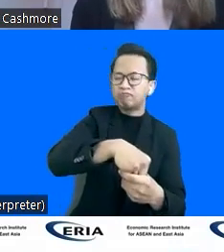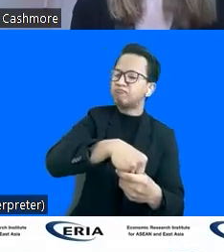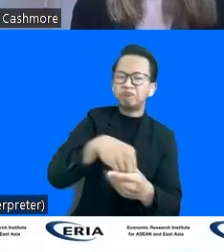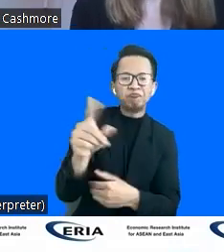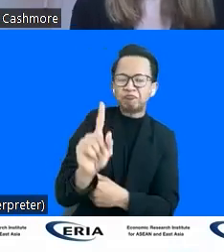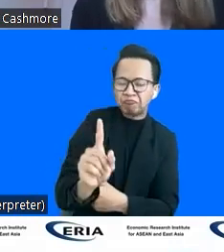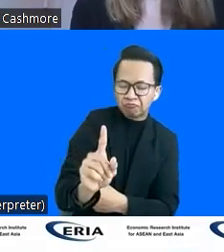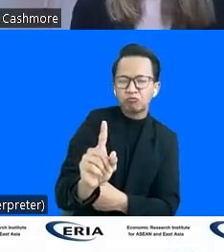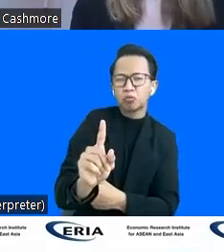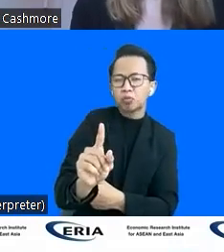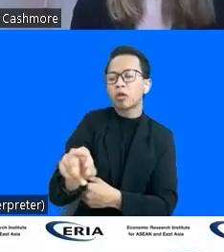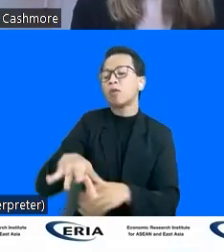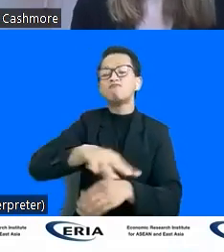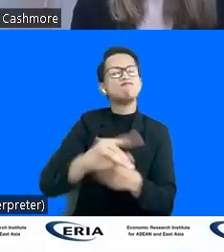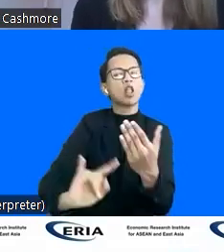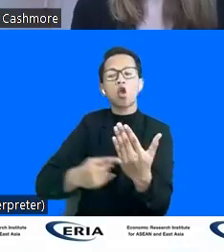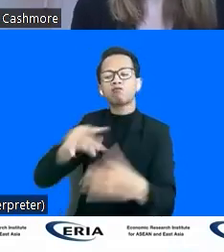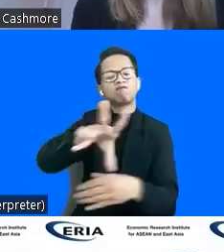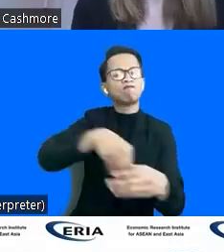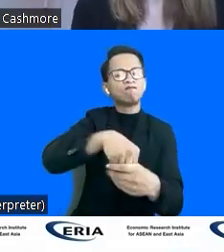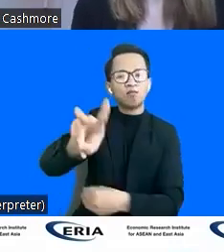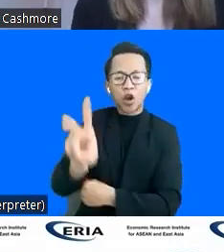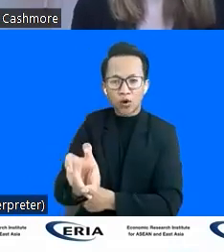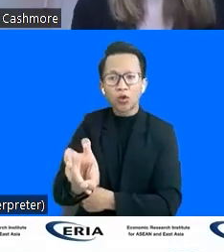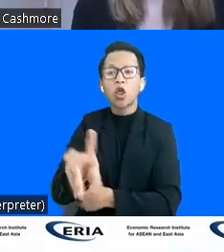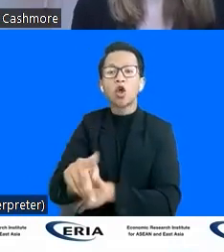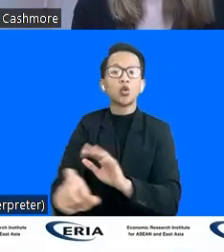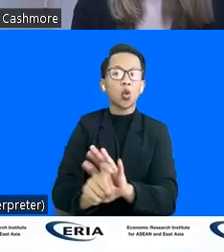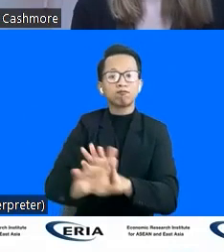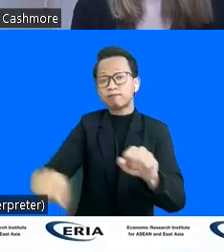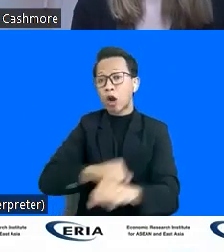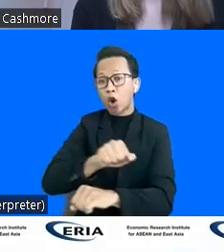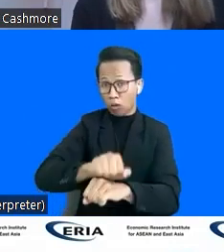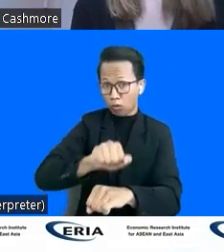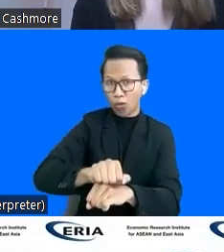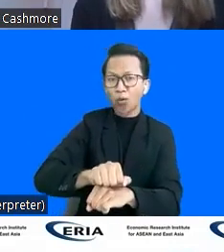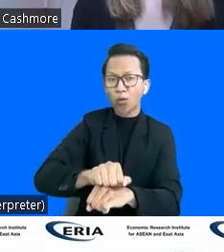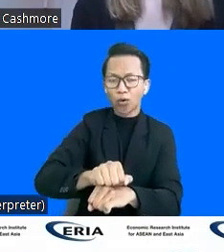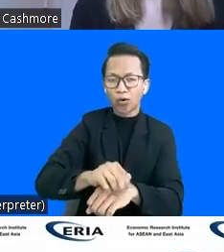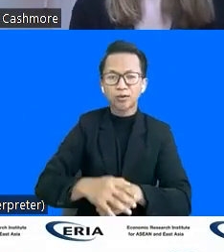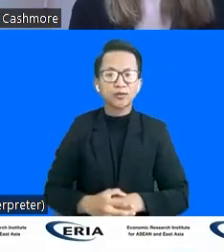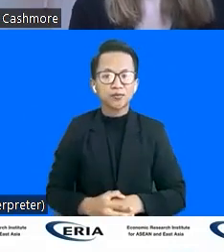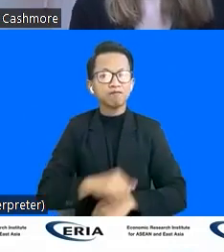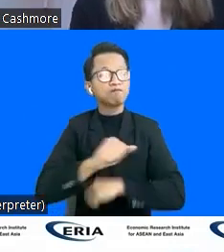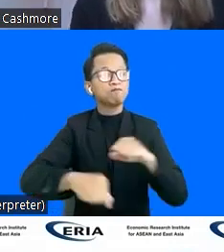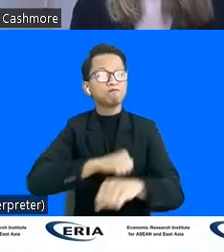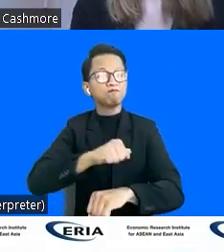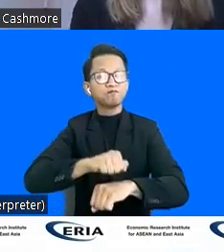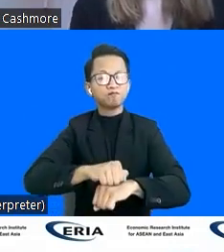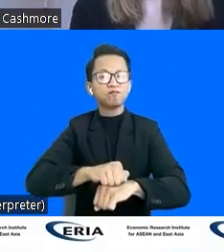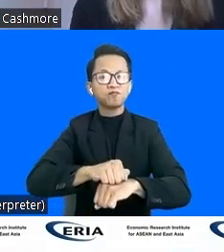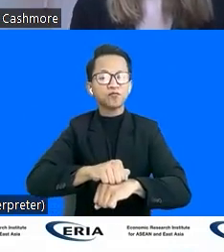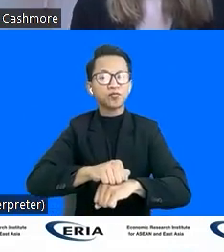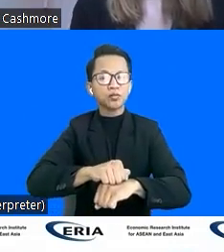There's initiatives such as the Green Man Plus in Singapore, which is one example of integrating the needs of